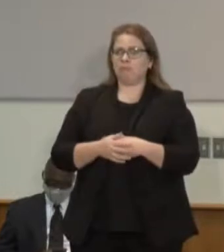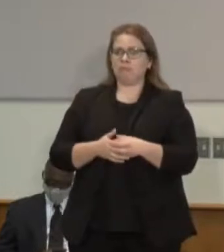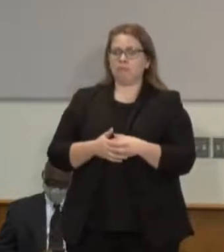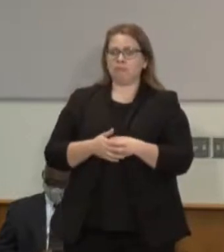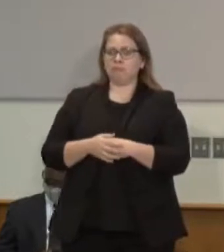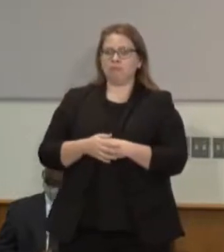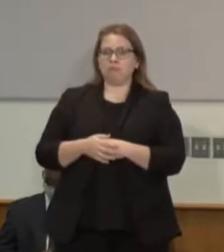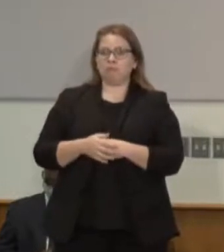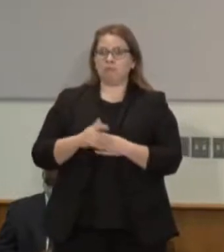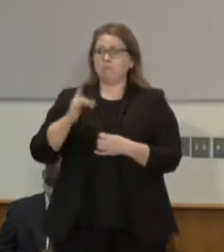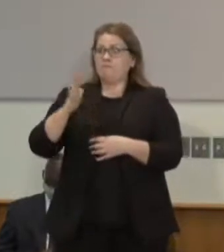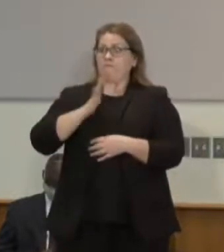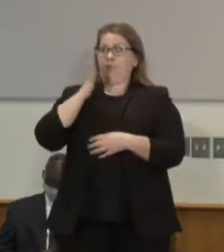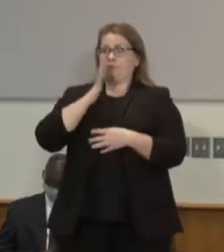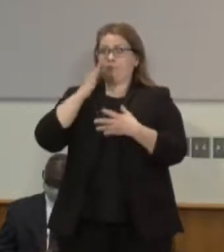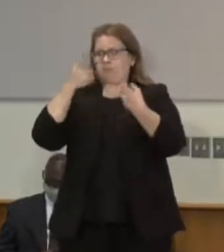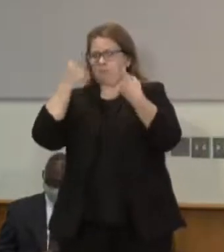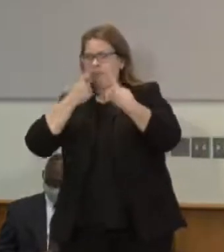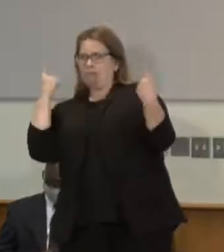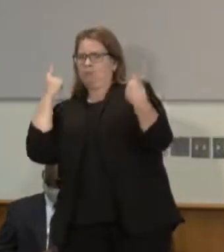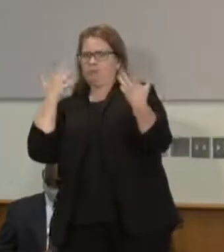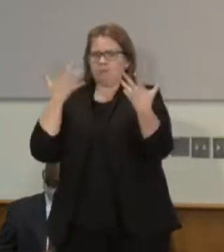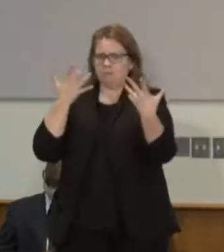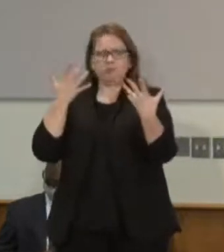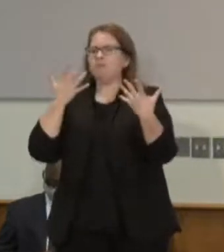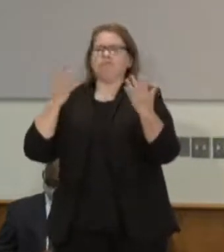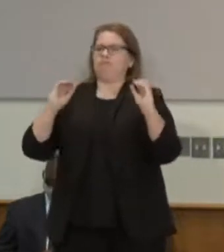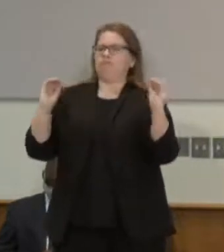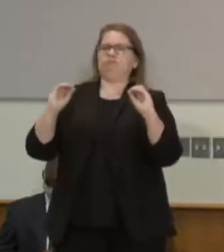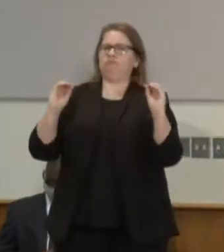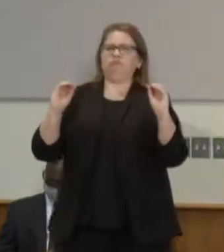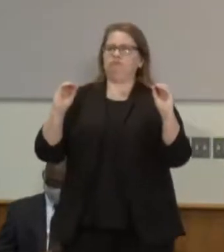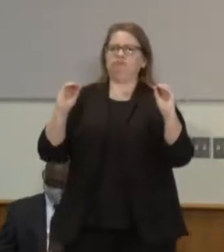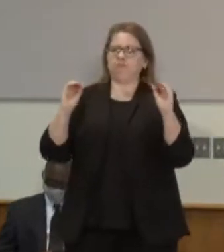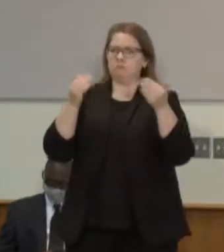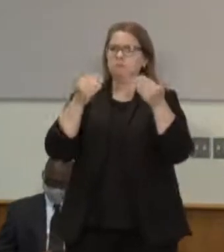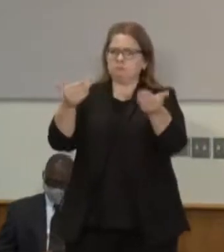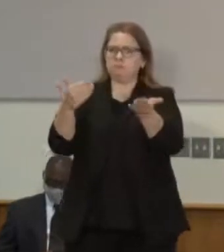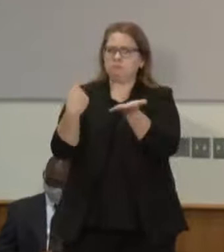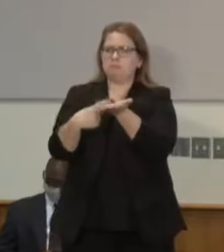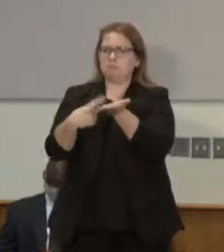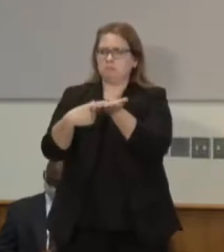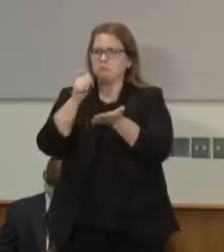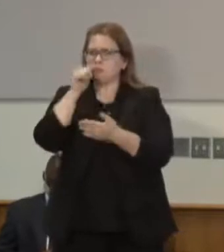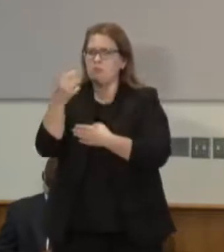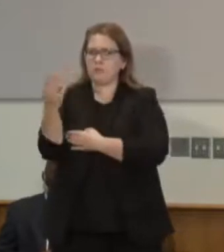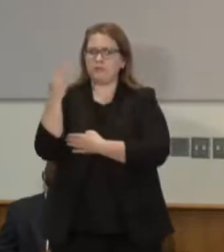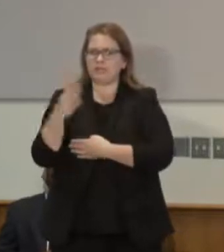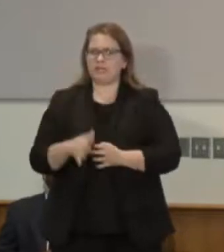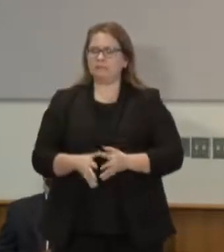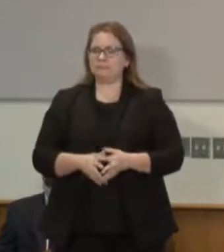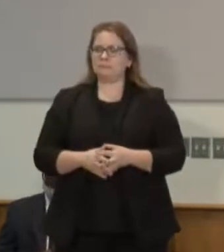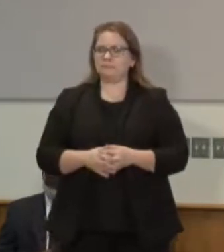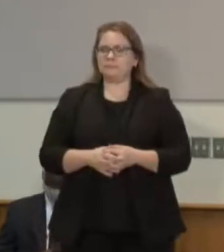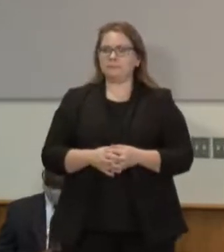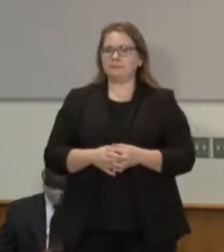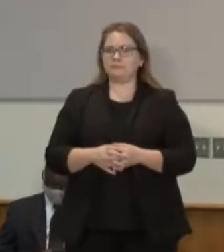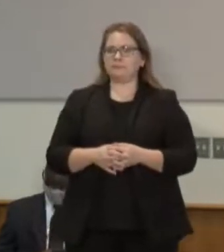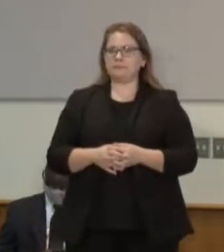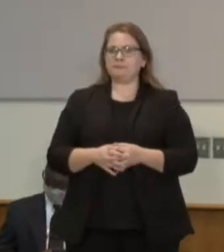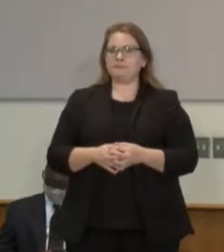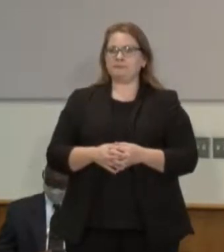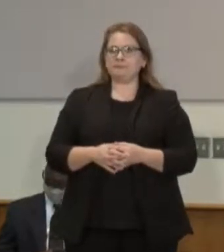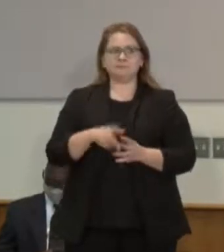pushback that is within the purview of the board of pardons I can ask a couple of questions about the